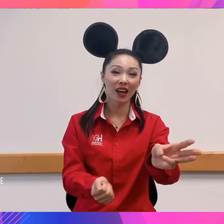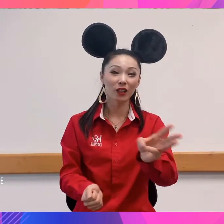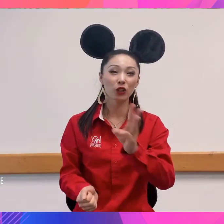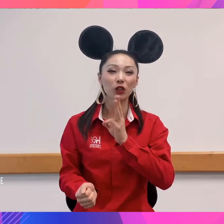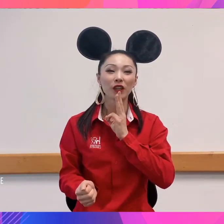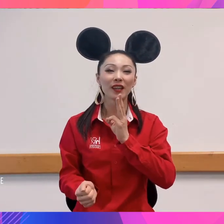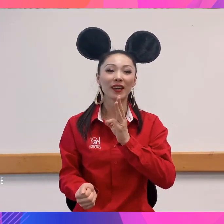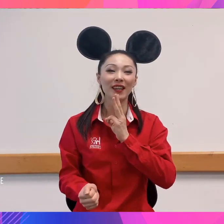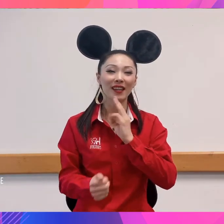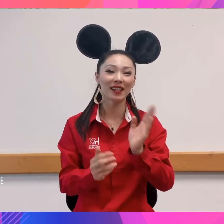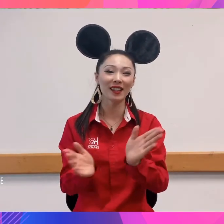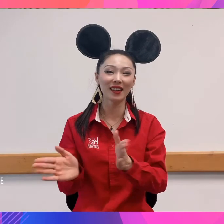stream.